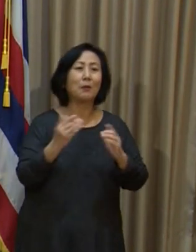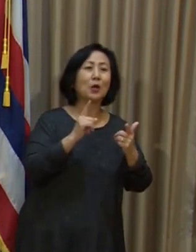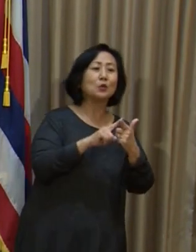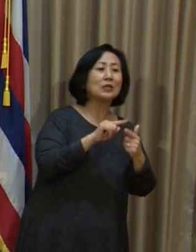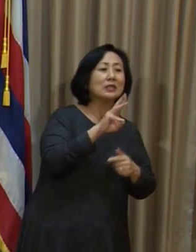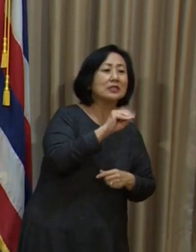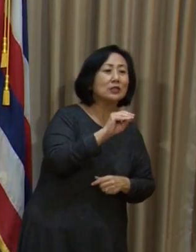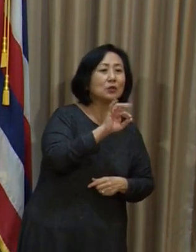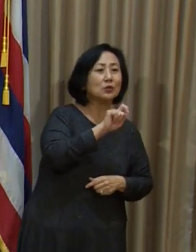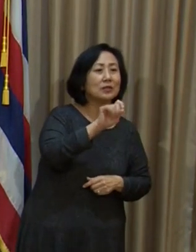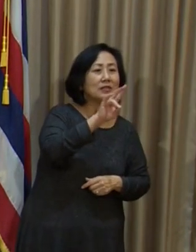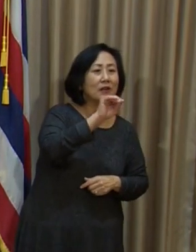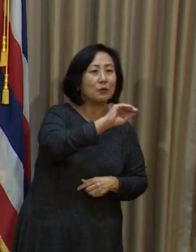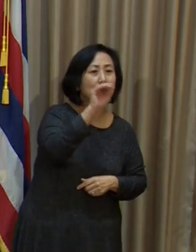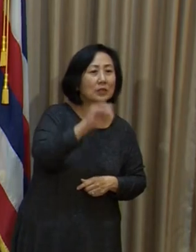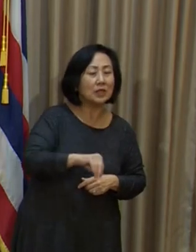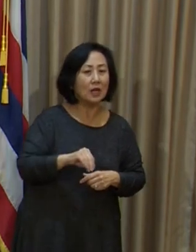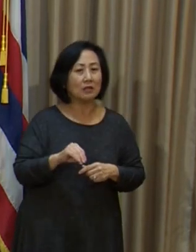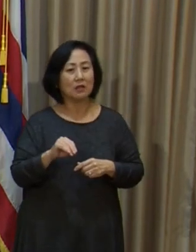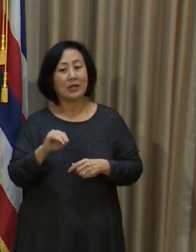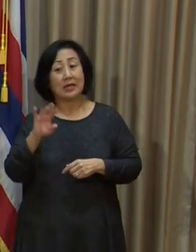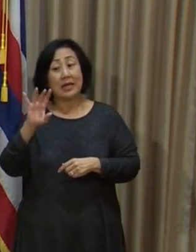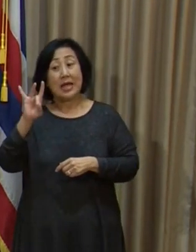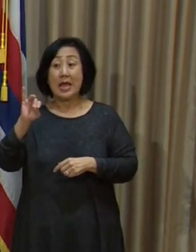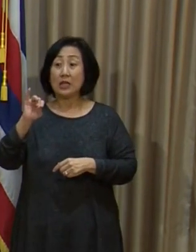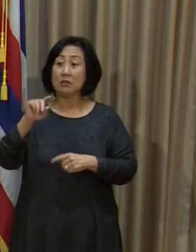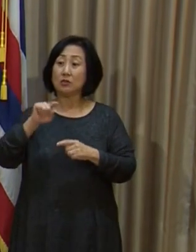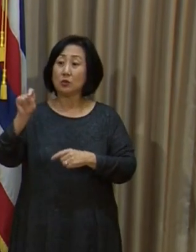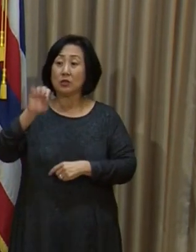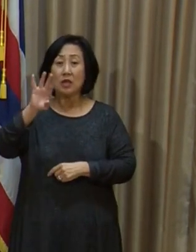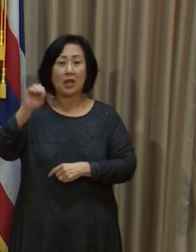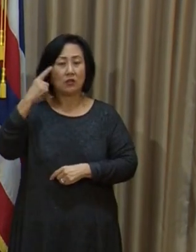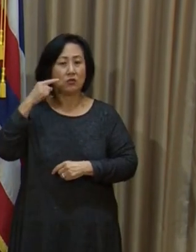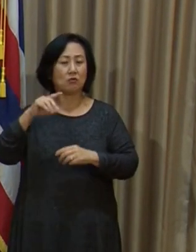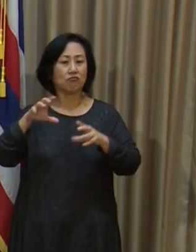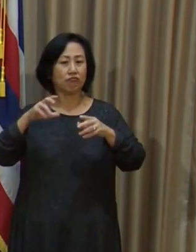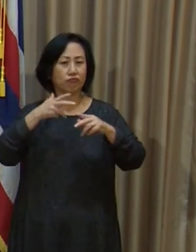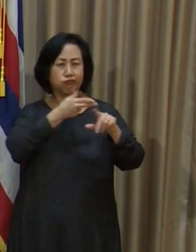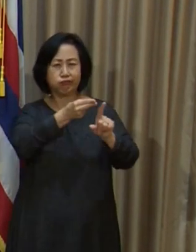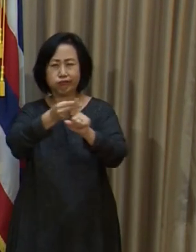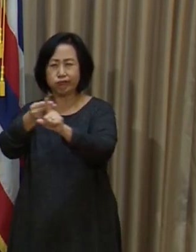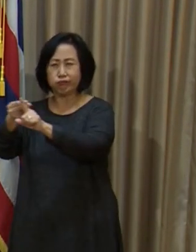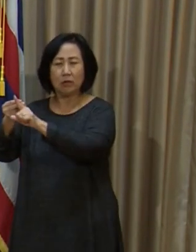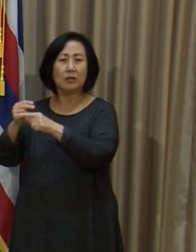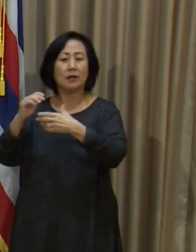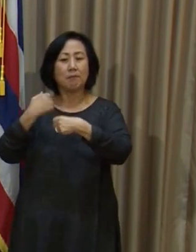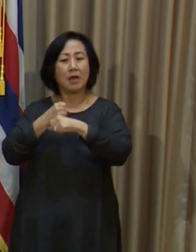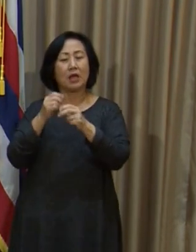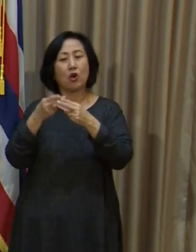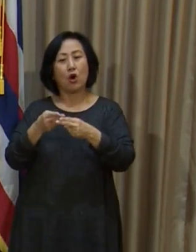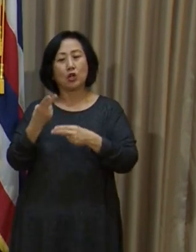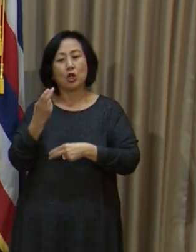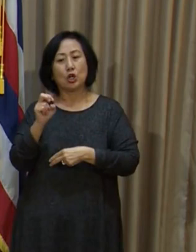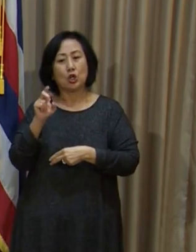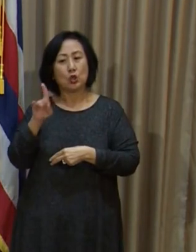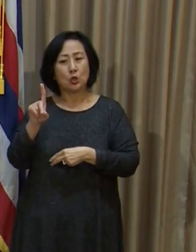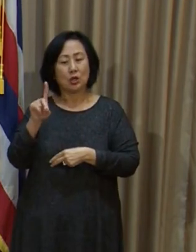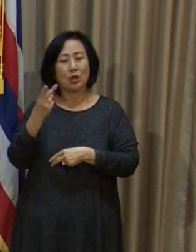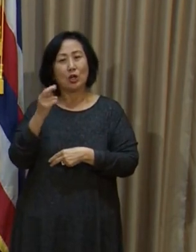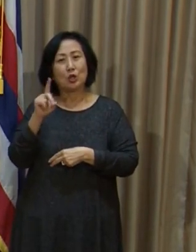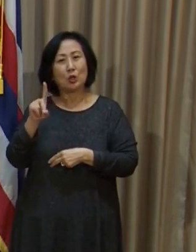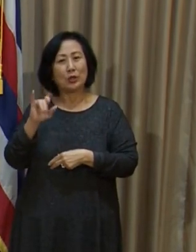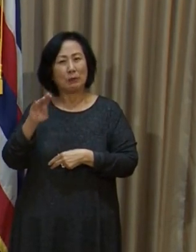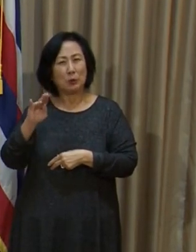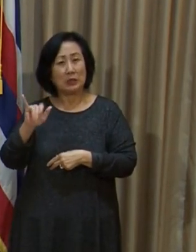% of the population in order to achieve herd immunity. Do you think that's realistic? And how do you plan to do that?